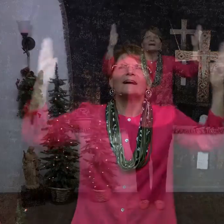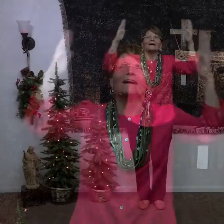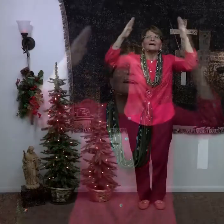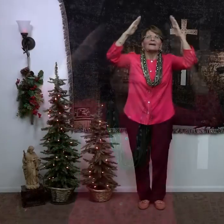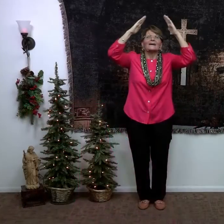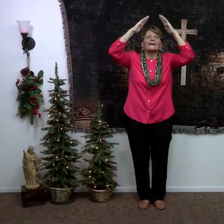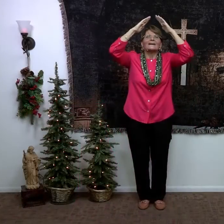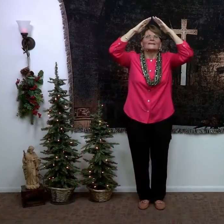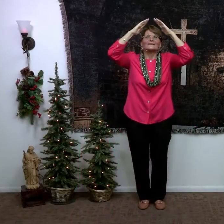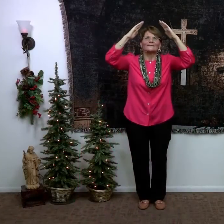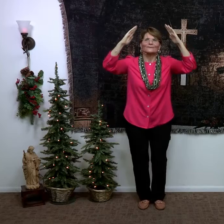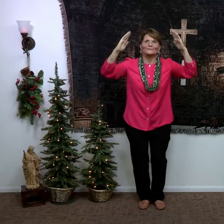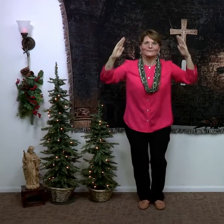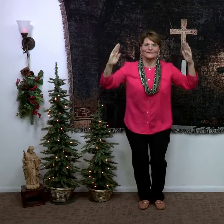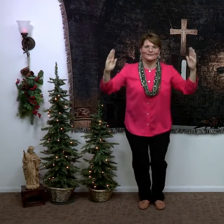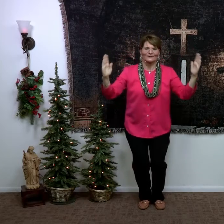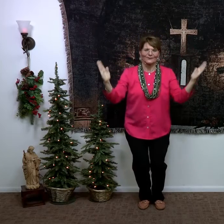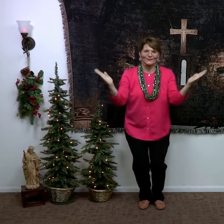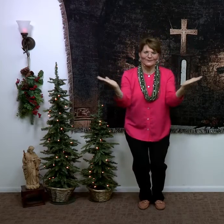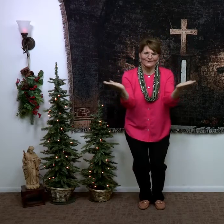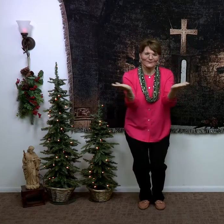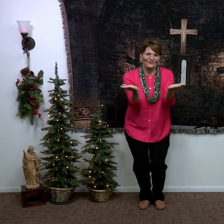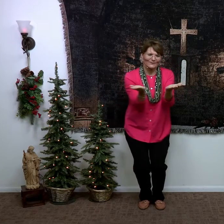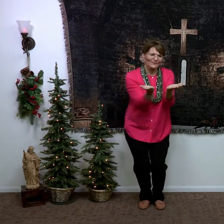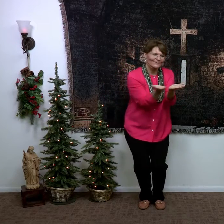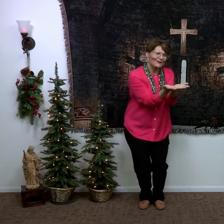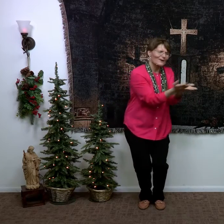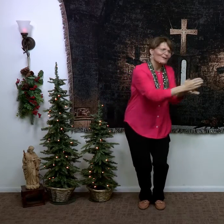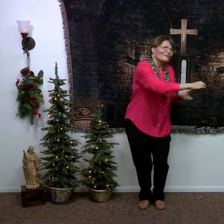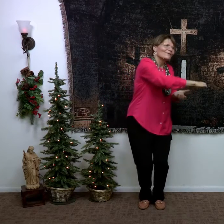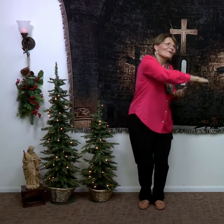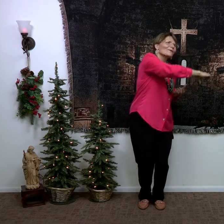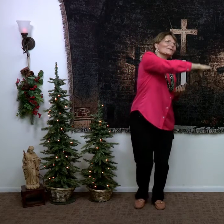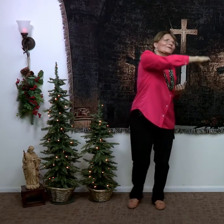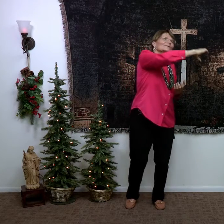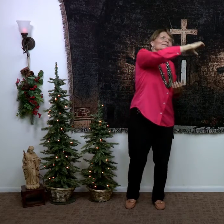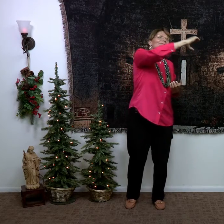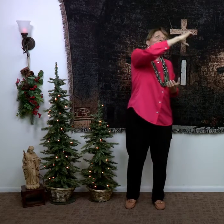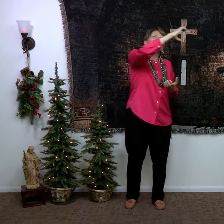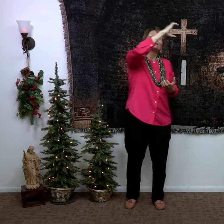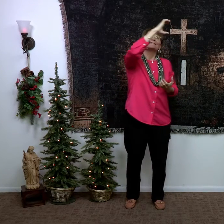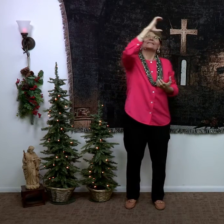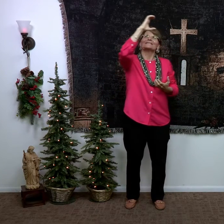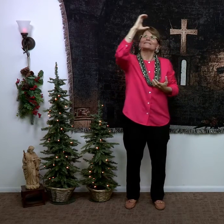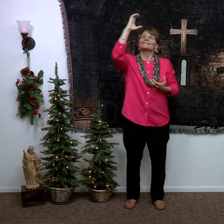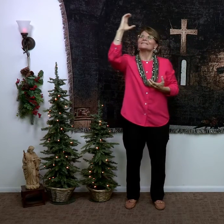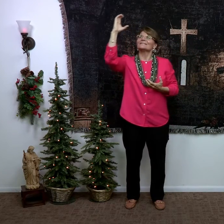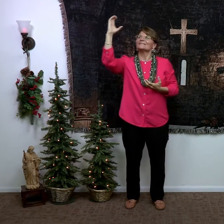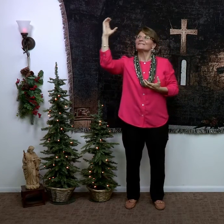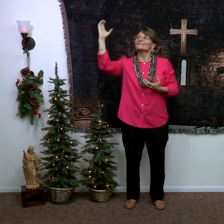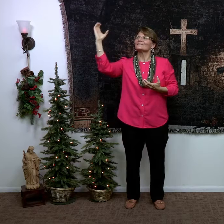I'll be home for Christmas